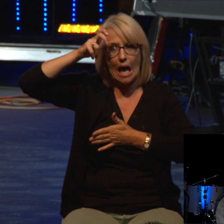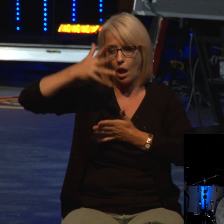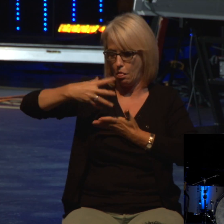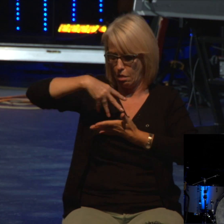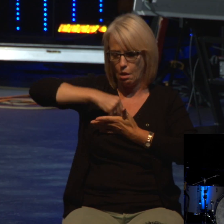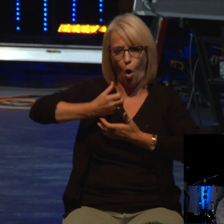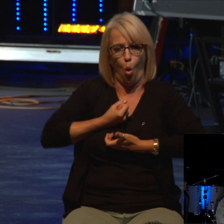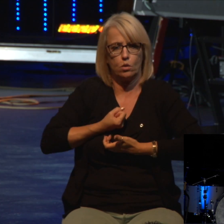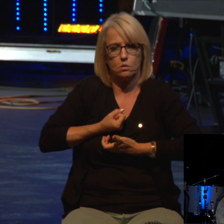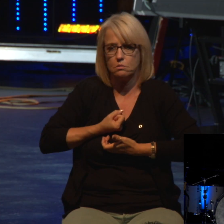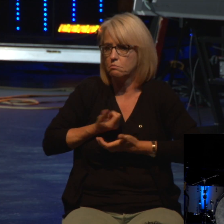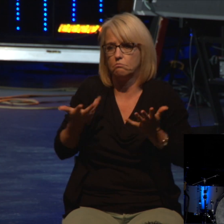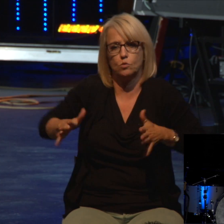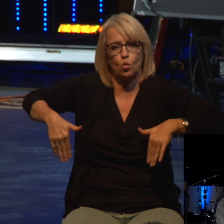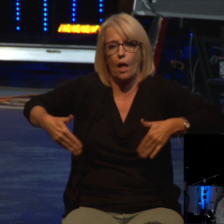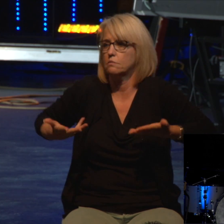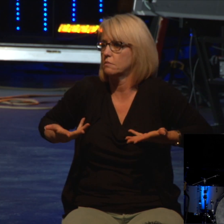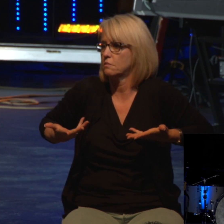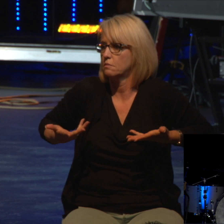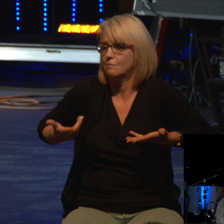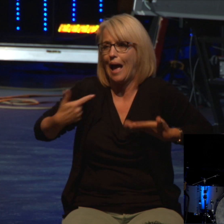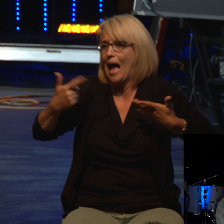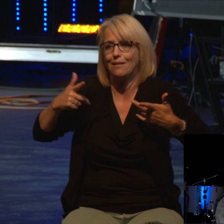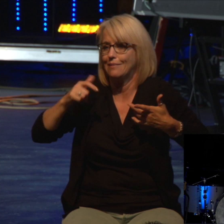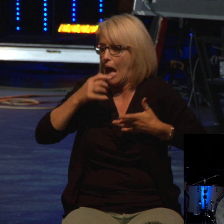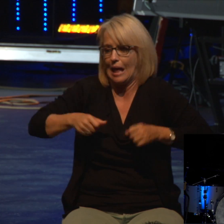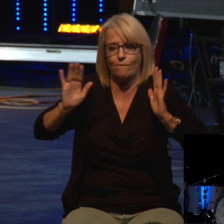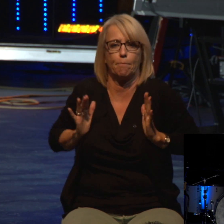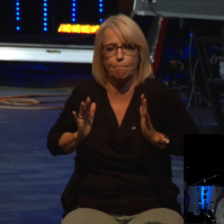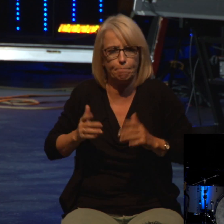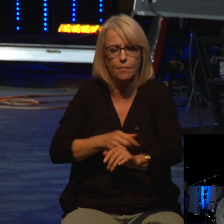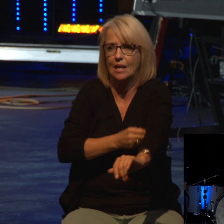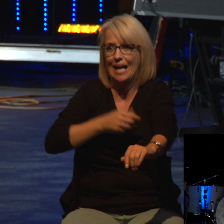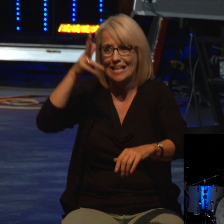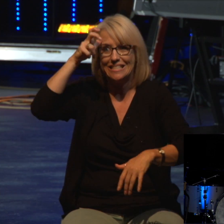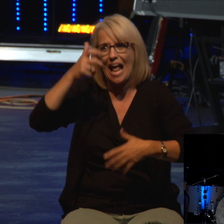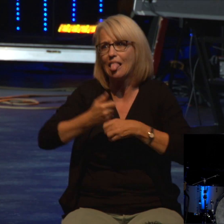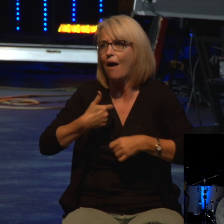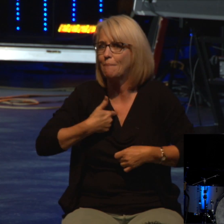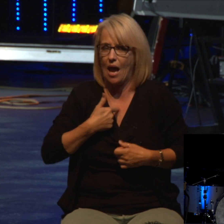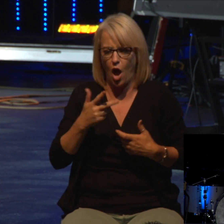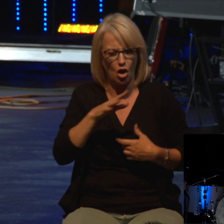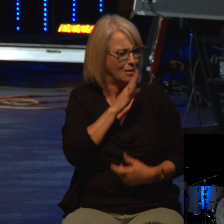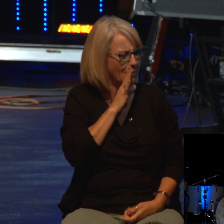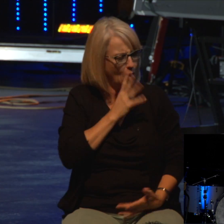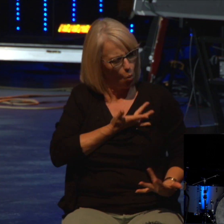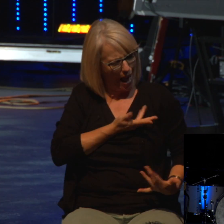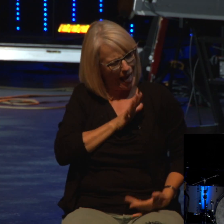get a grip on you and that grip is the grip of I'll do this later it'll be easier later